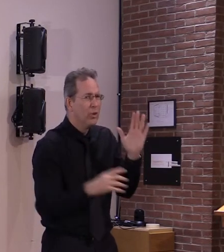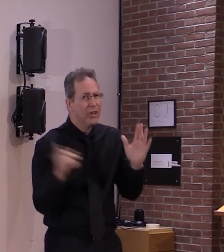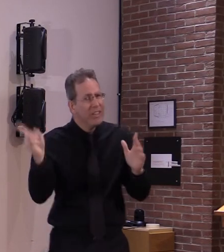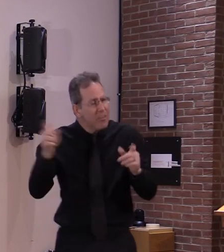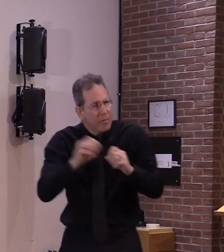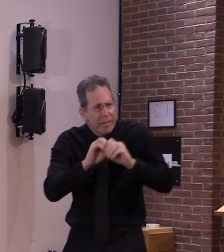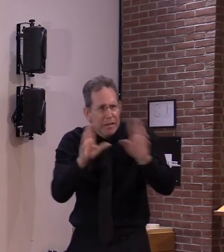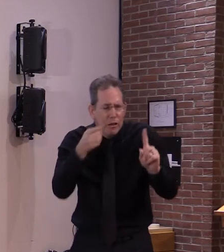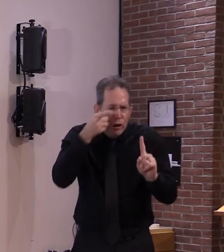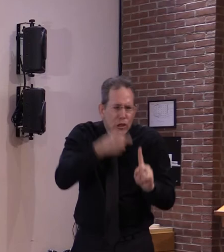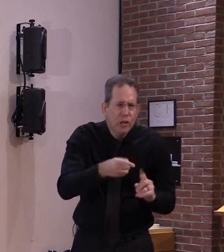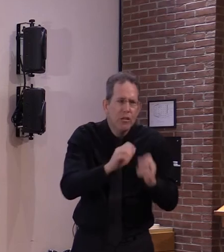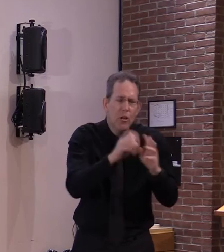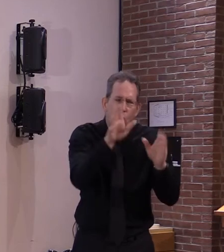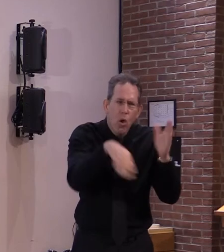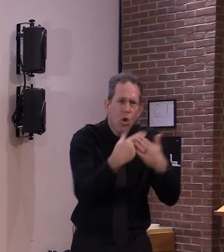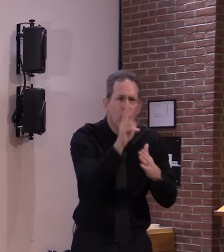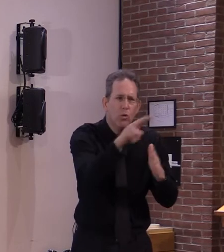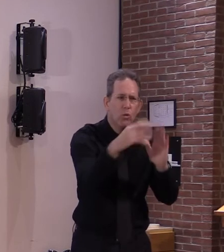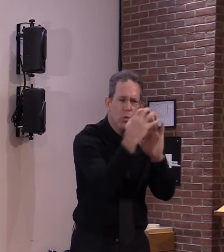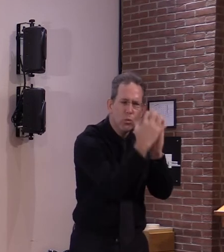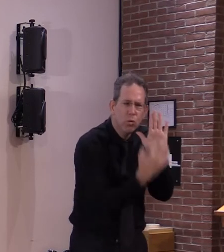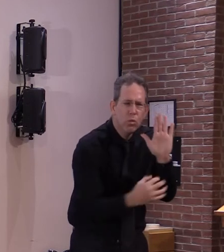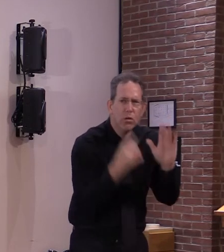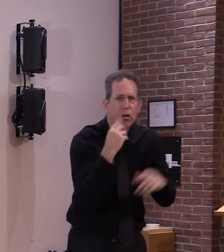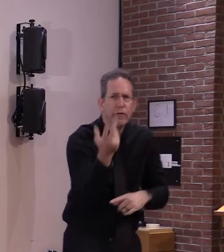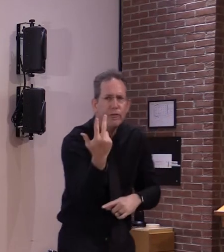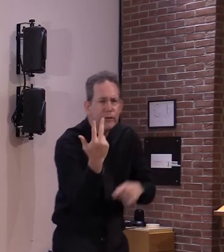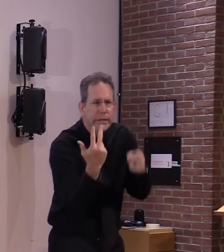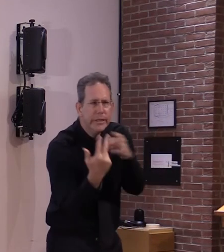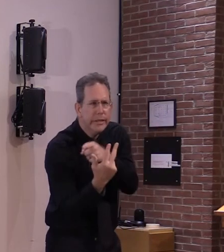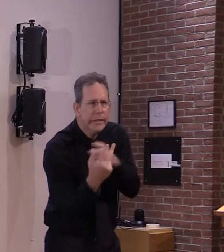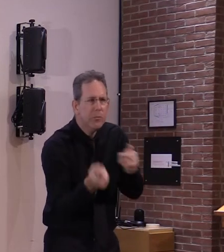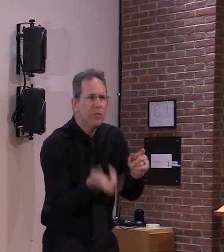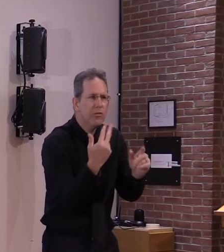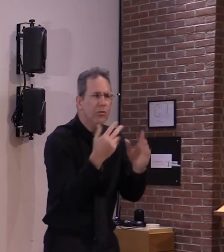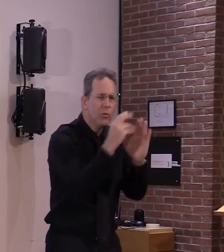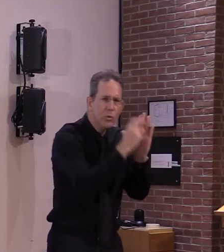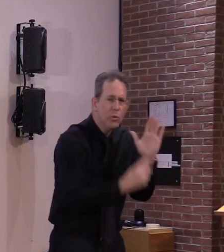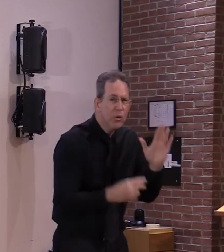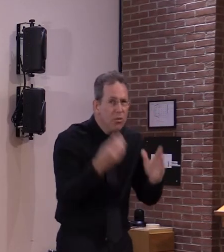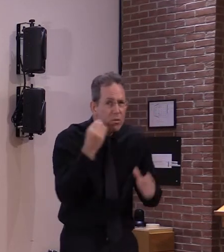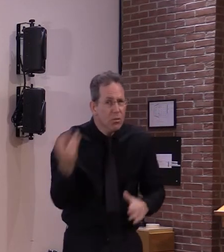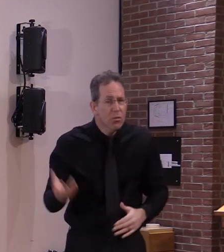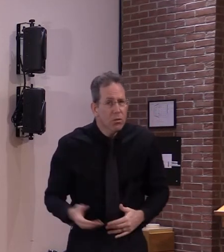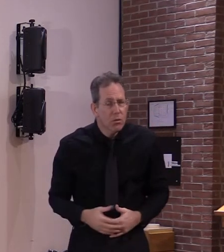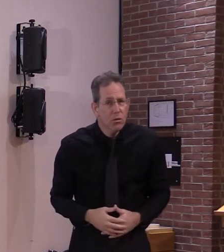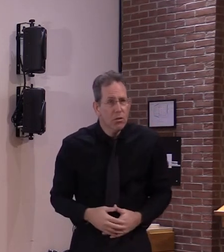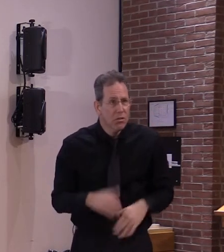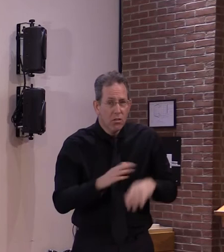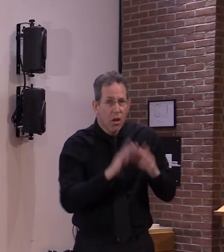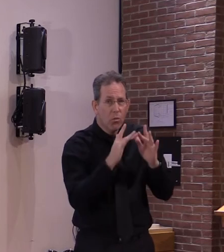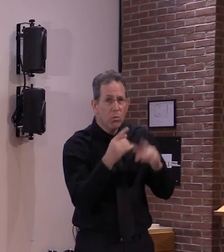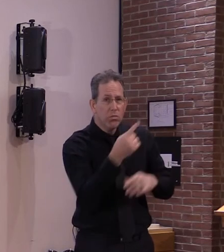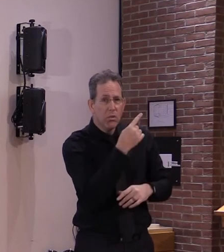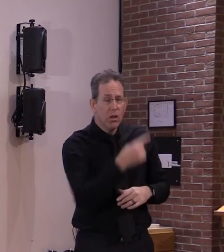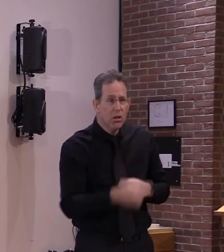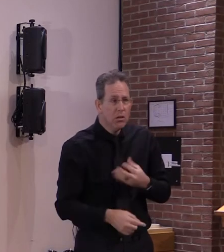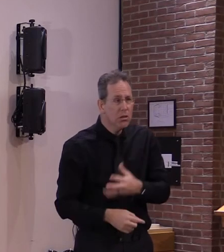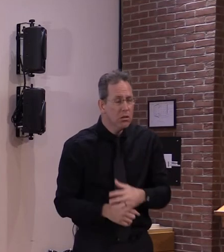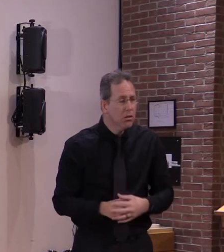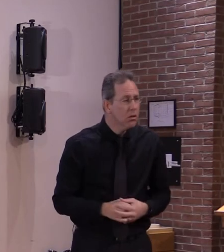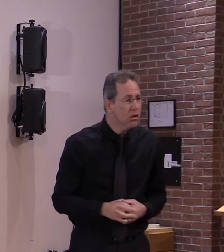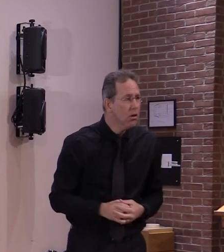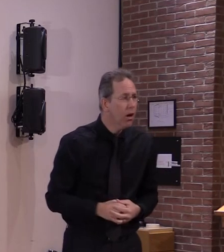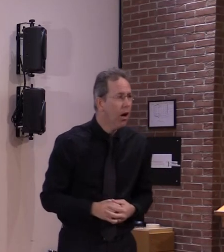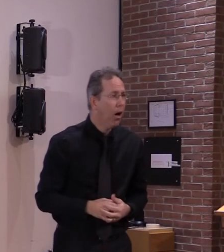would you be providing a link to that me personally probably not uh but as part of the